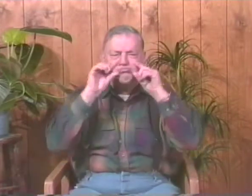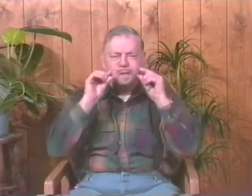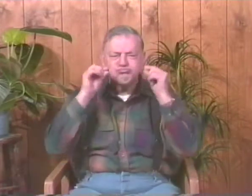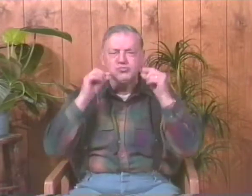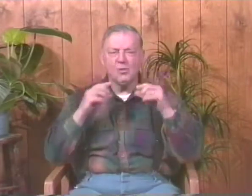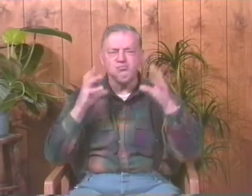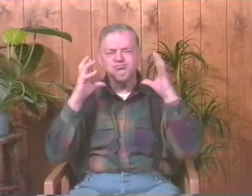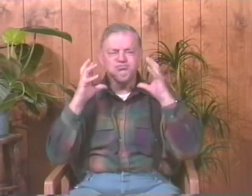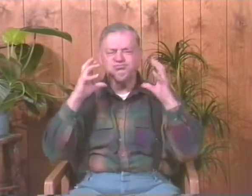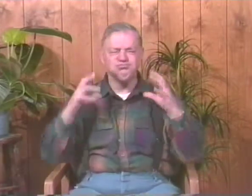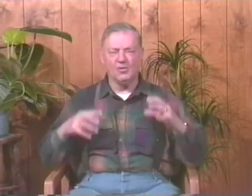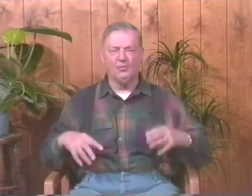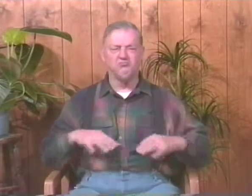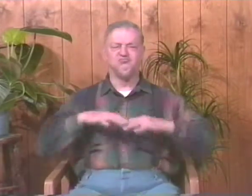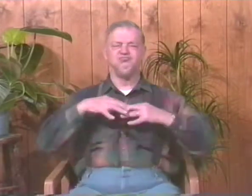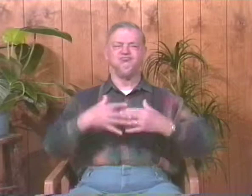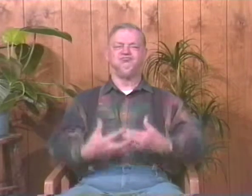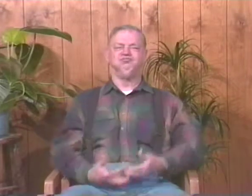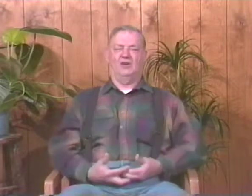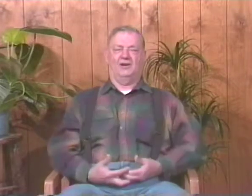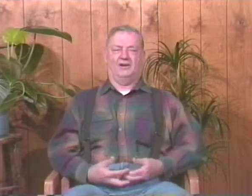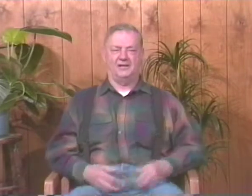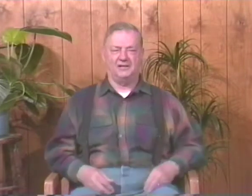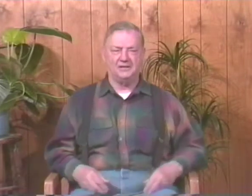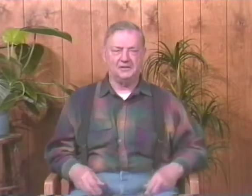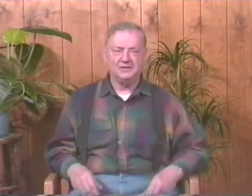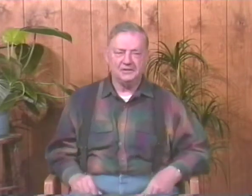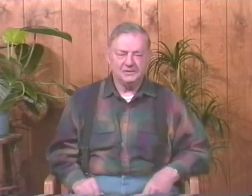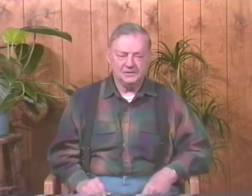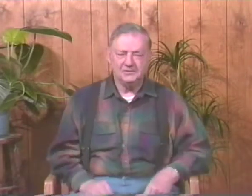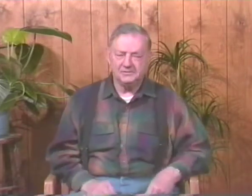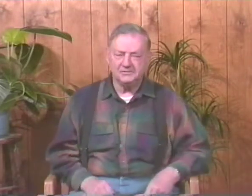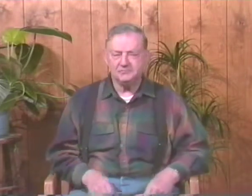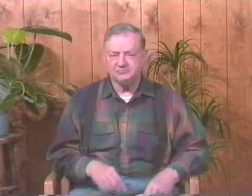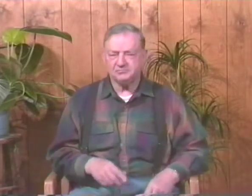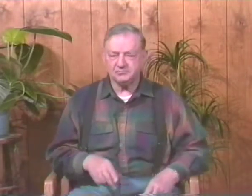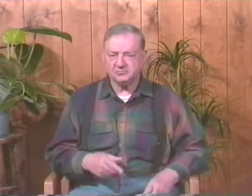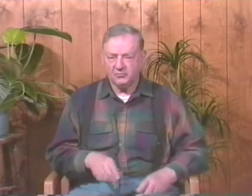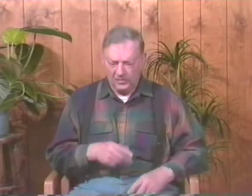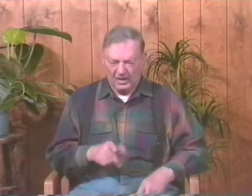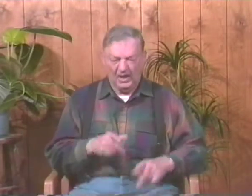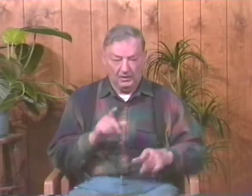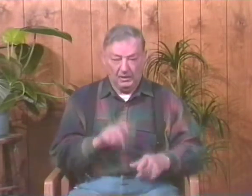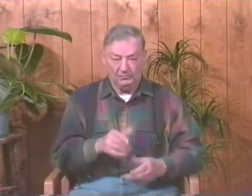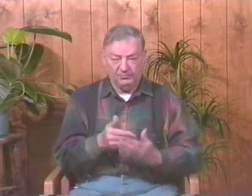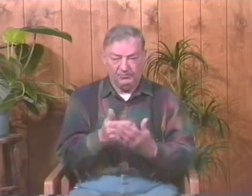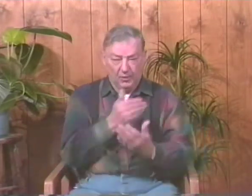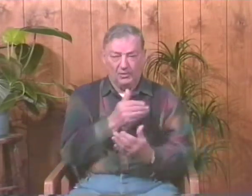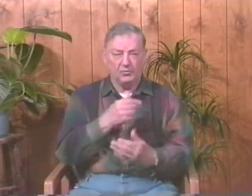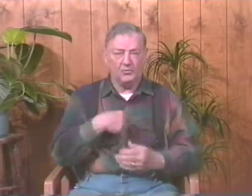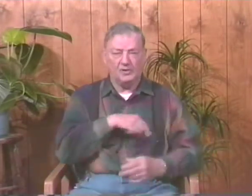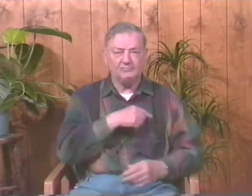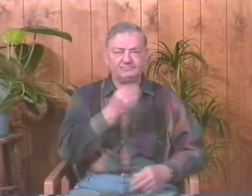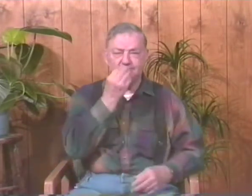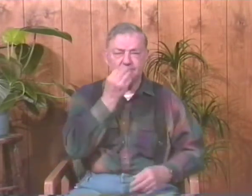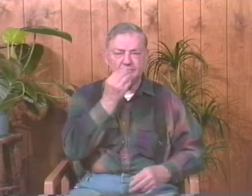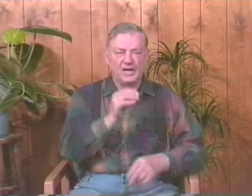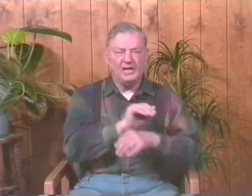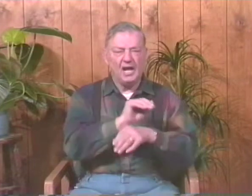glasses, and he had kind of a handlebar mustache and kind of a heavyset man with a paunch belly. And before